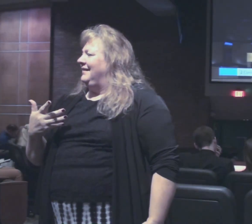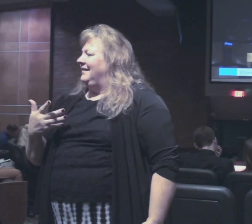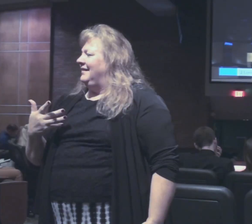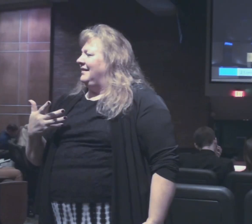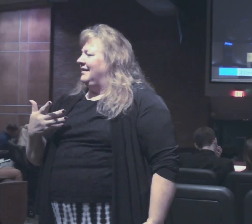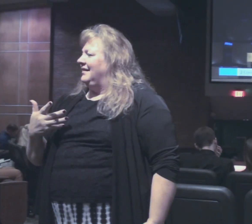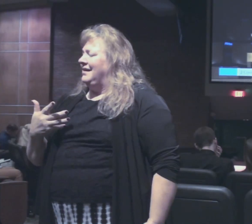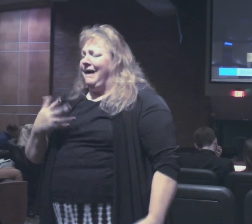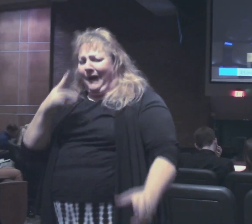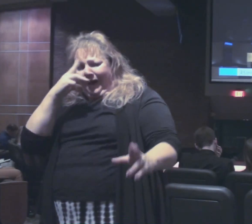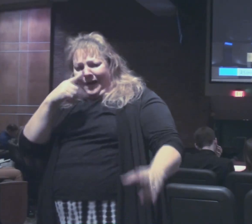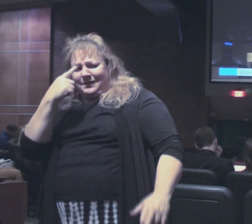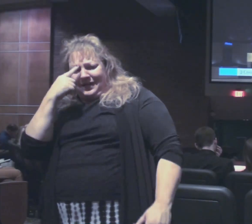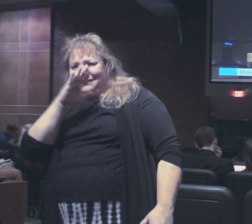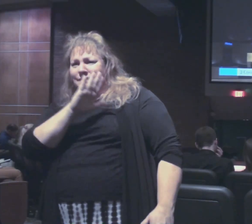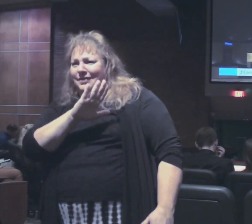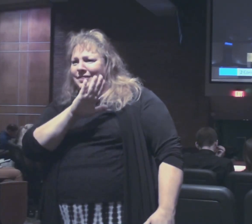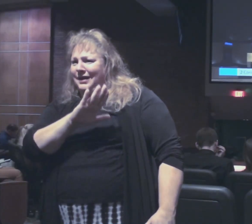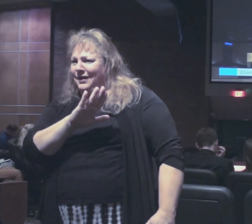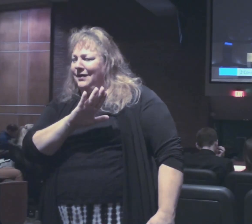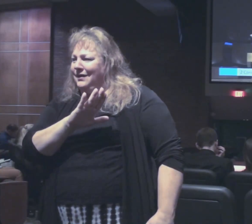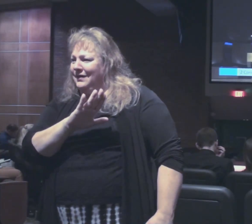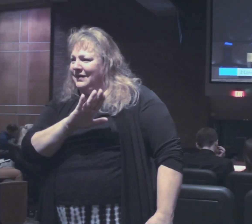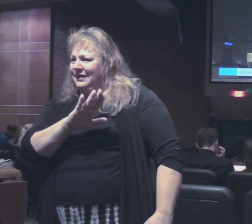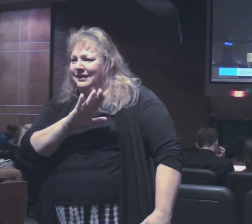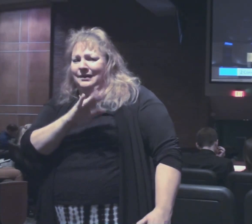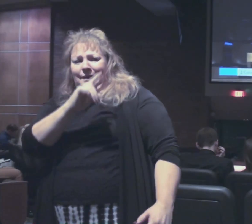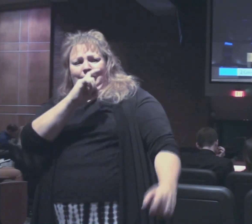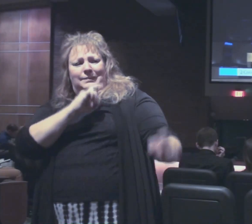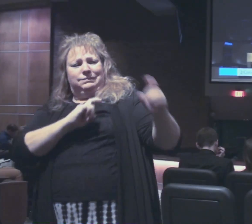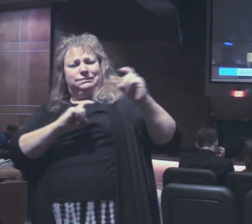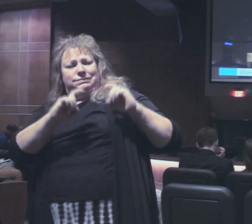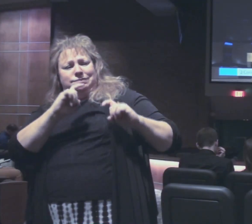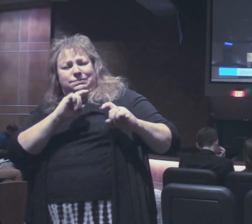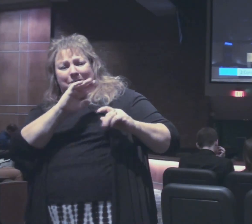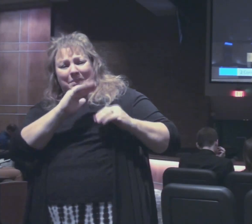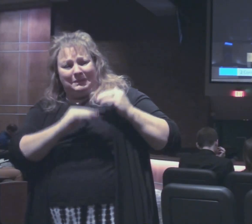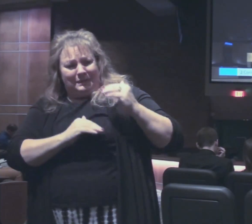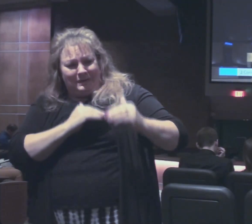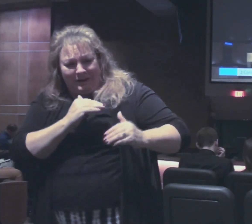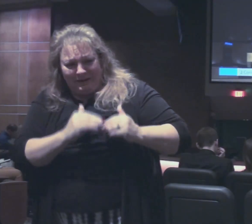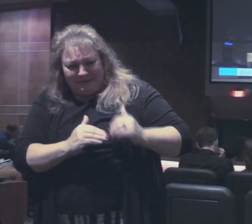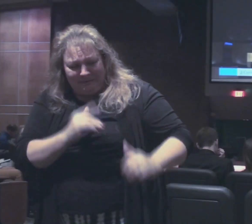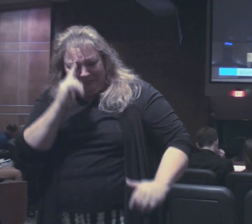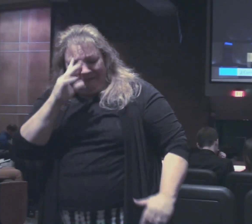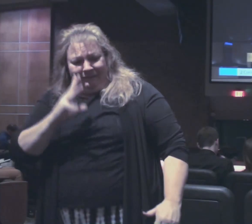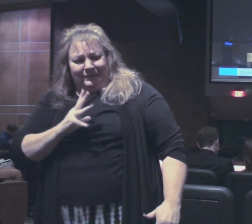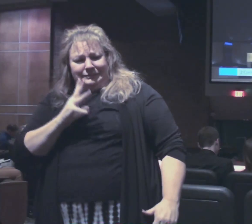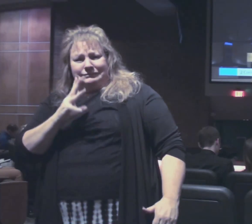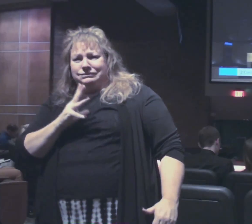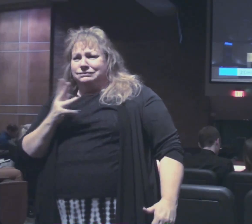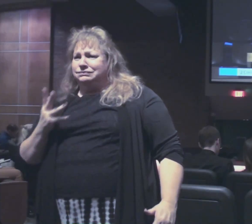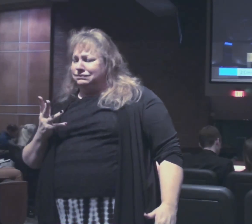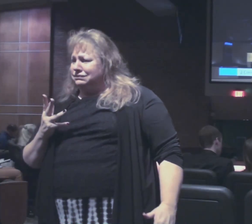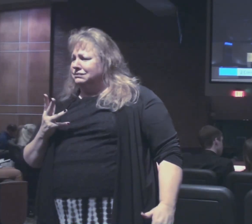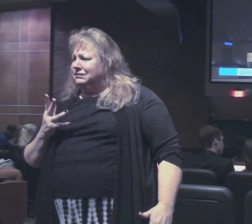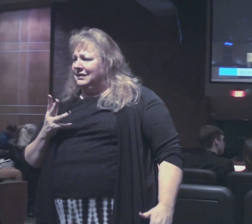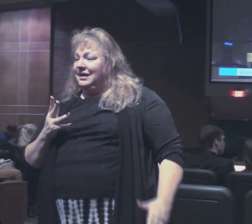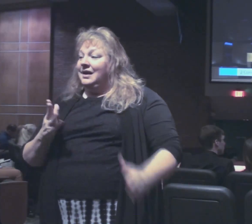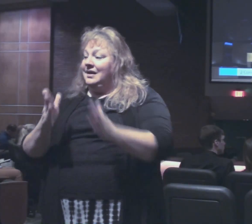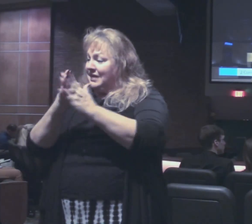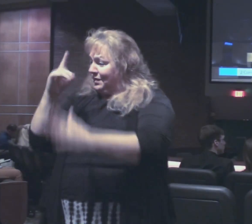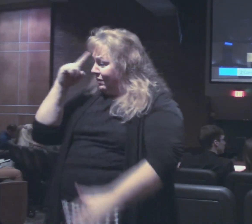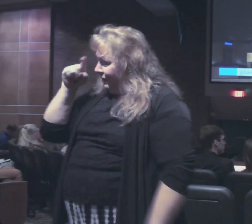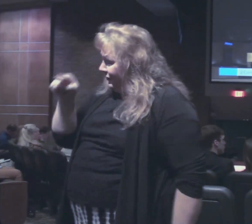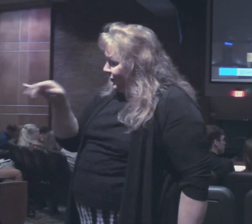honor them for their generosity their kindness their thoughtfulness they'll be praying for